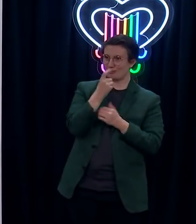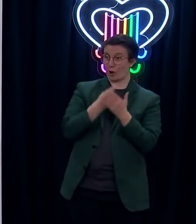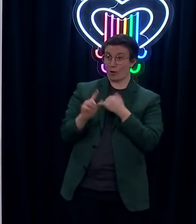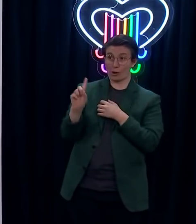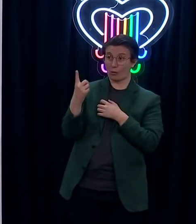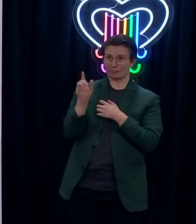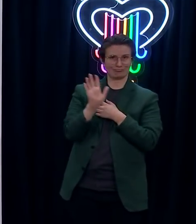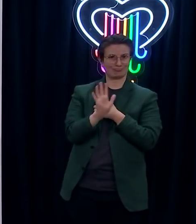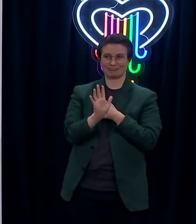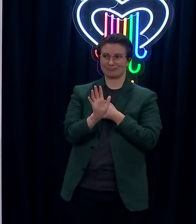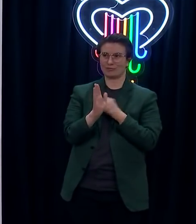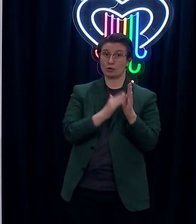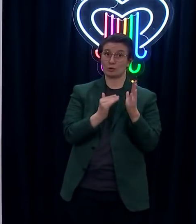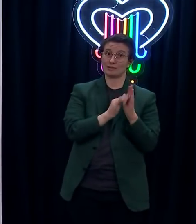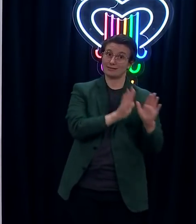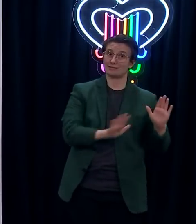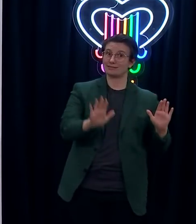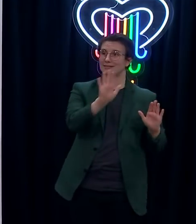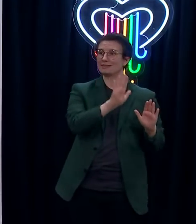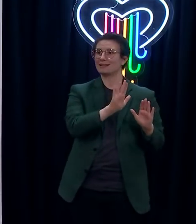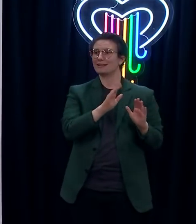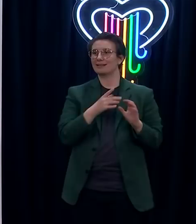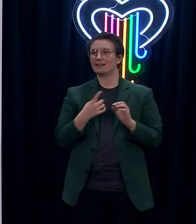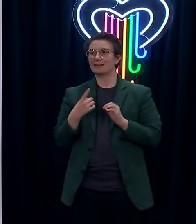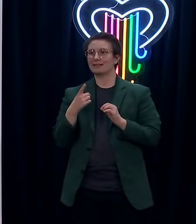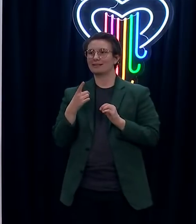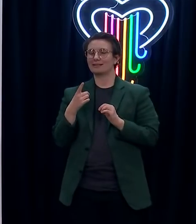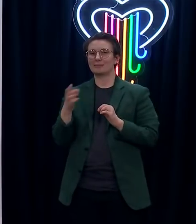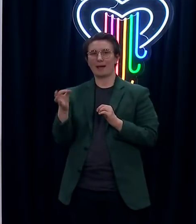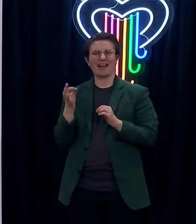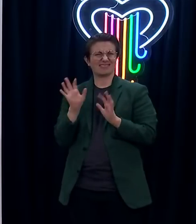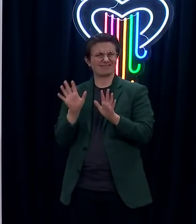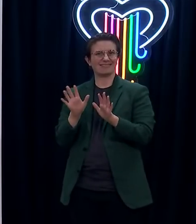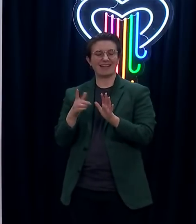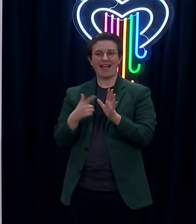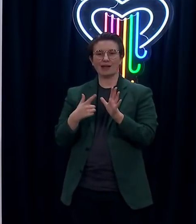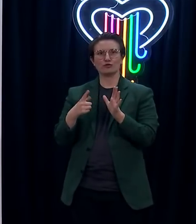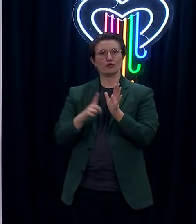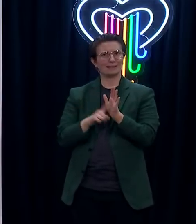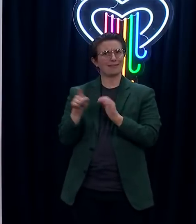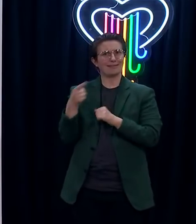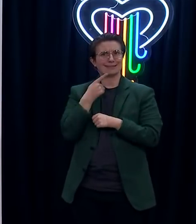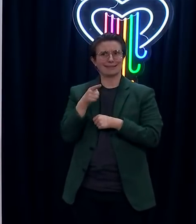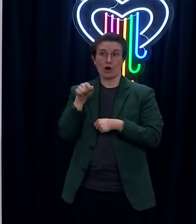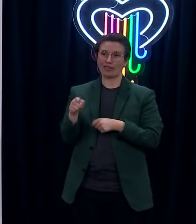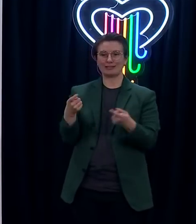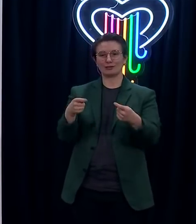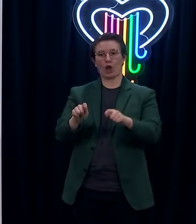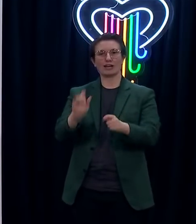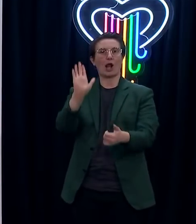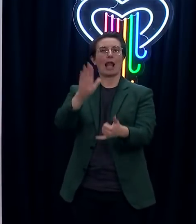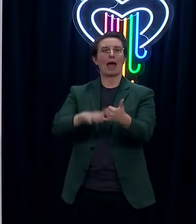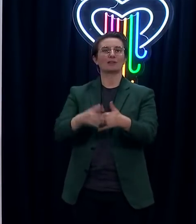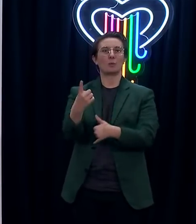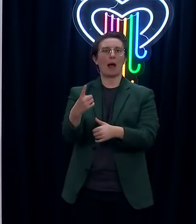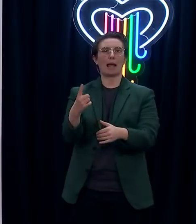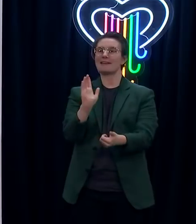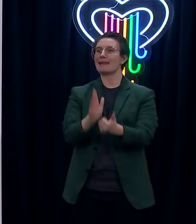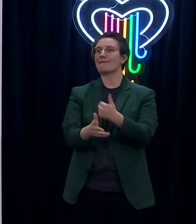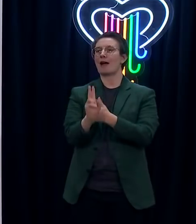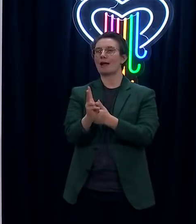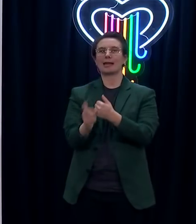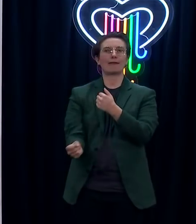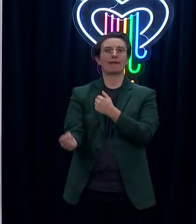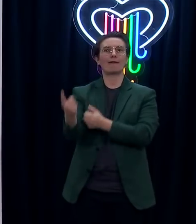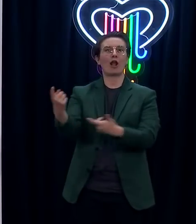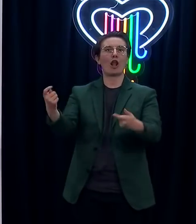say that this one that we're in now is the last one is implying that and if we're waiting to if it's going to take until pretty much the end of the year to